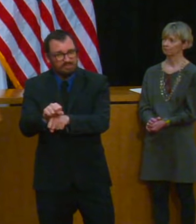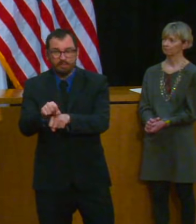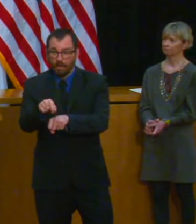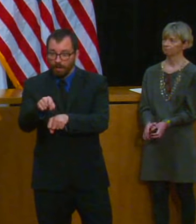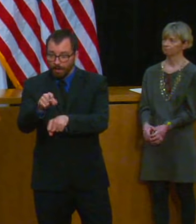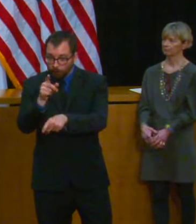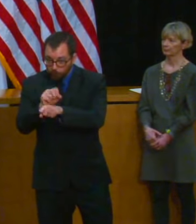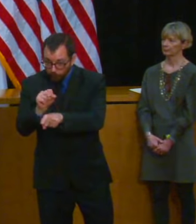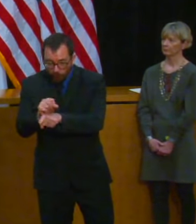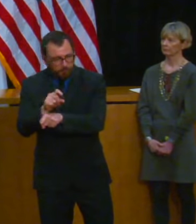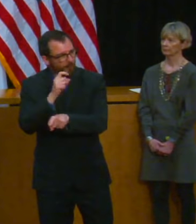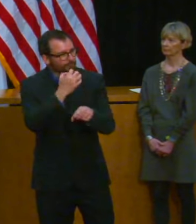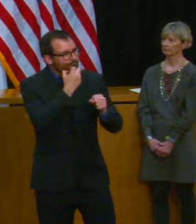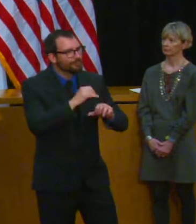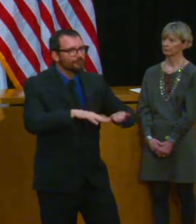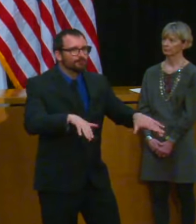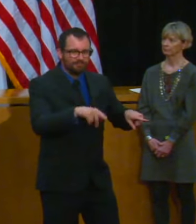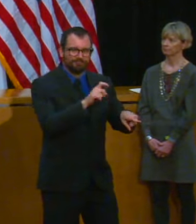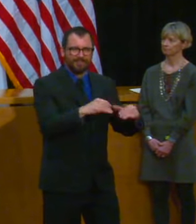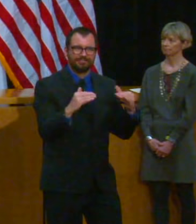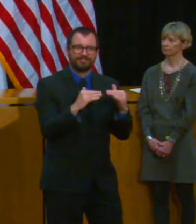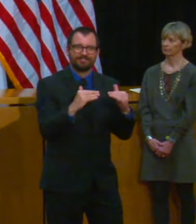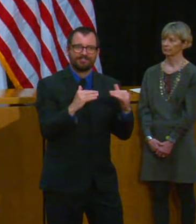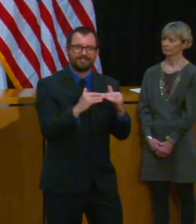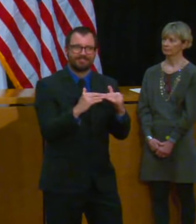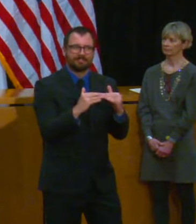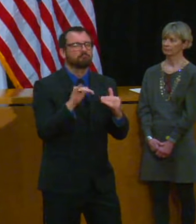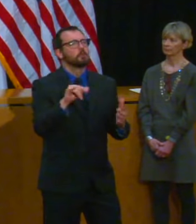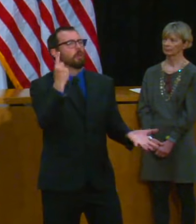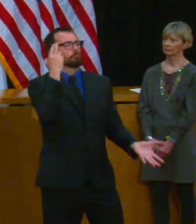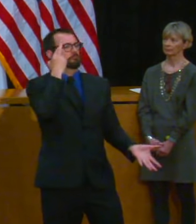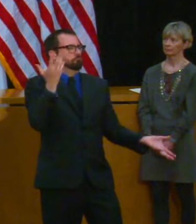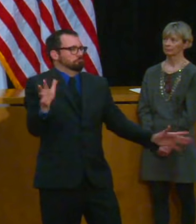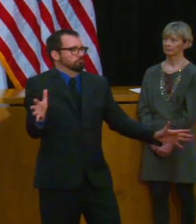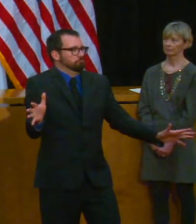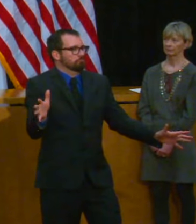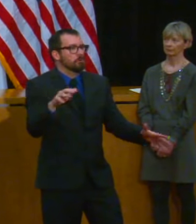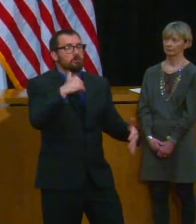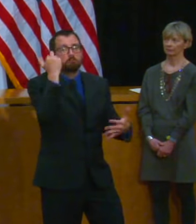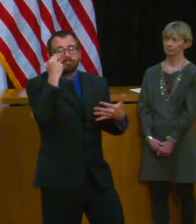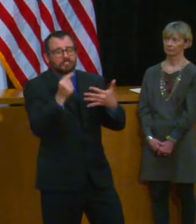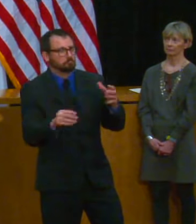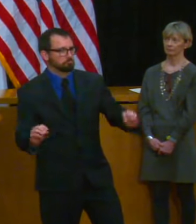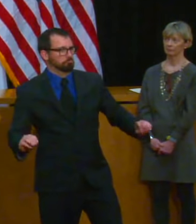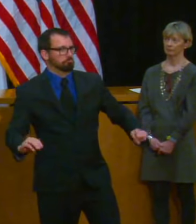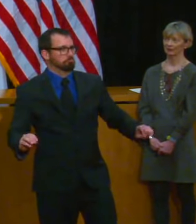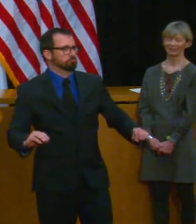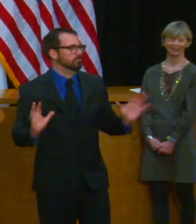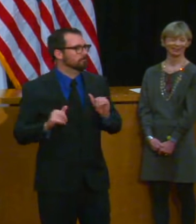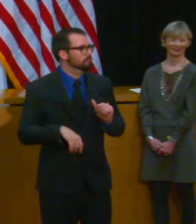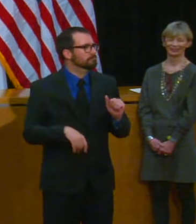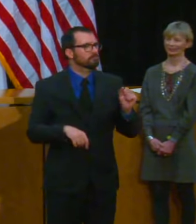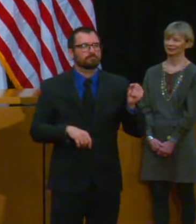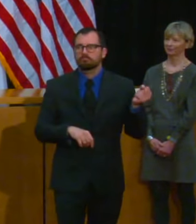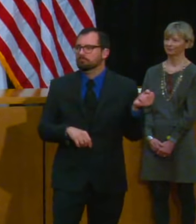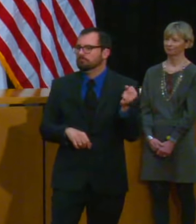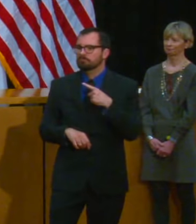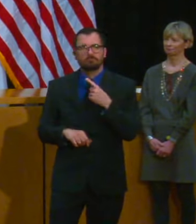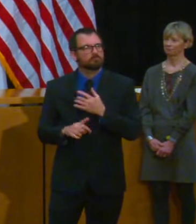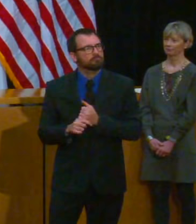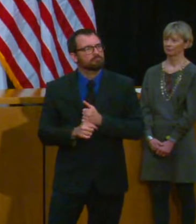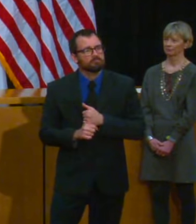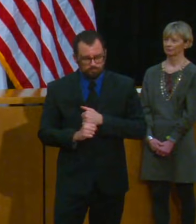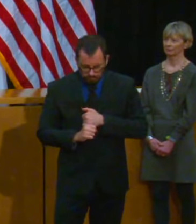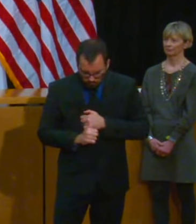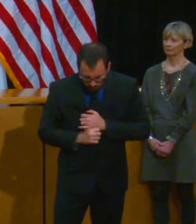another it hasn't been accessed yet Governor, I've been hearing from some parents Go ahead I know you've got your hands